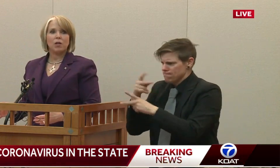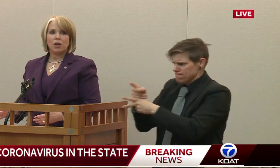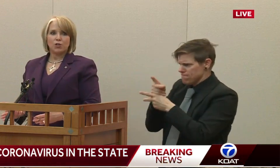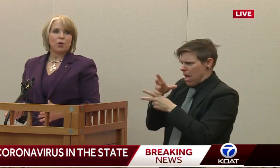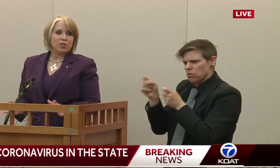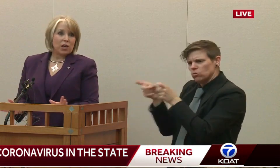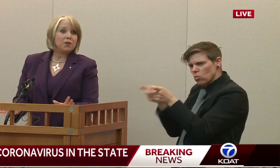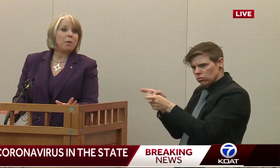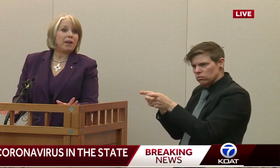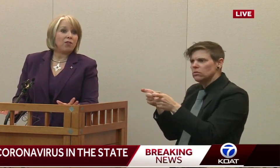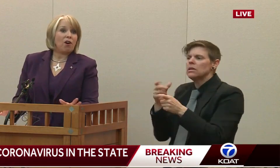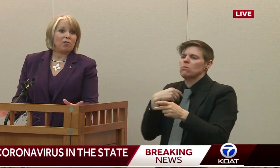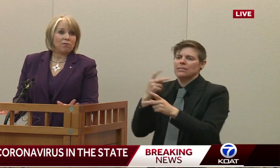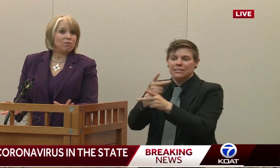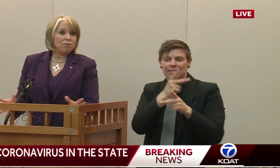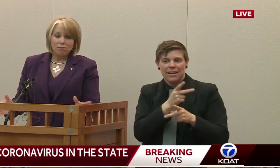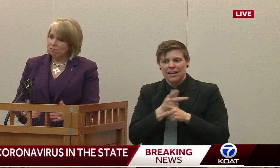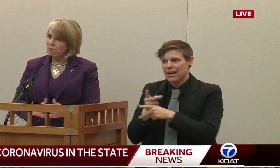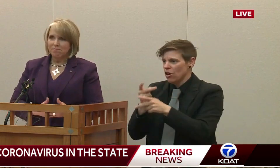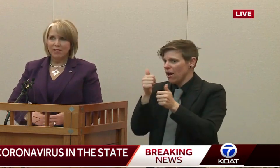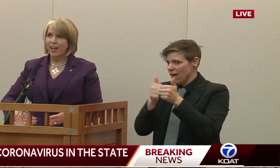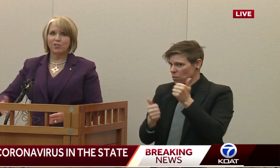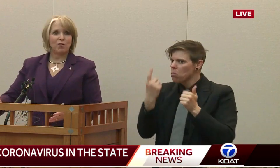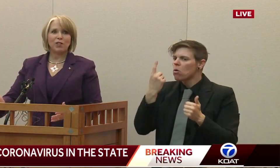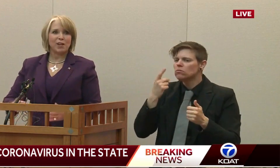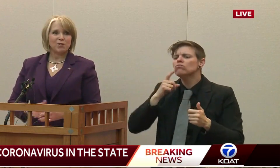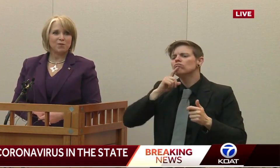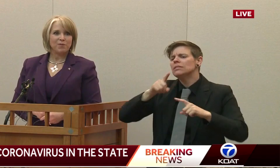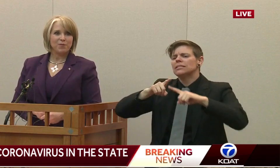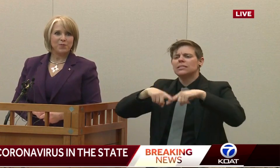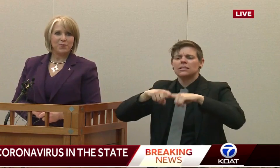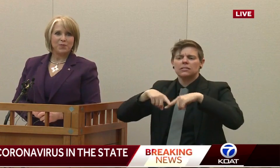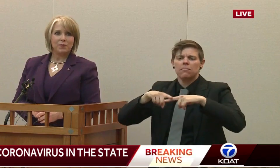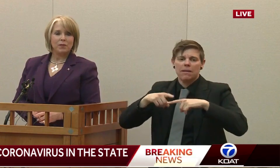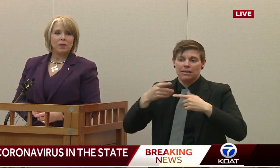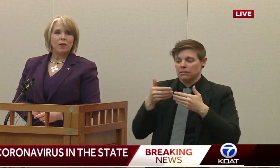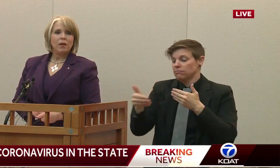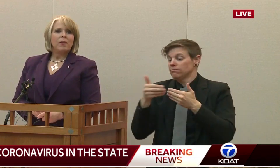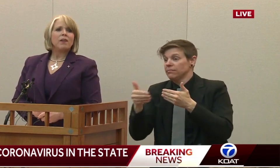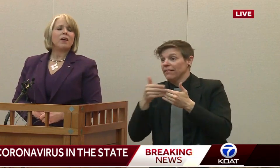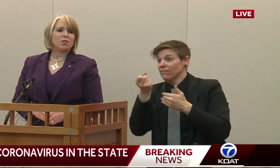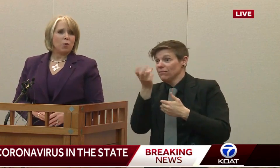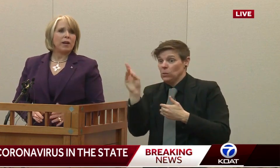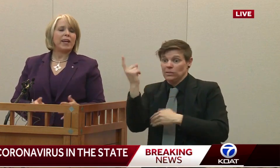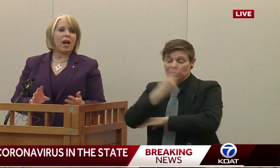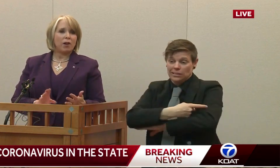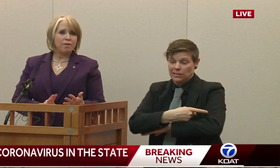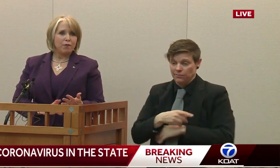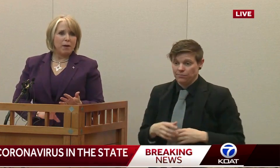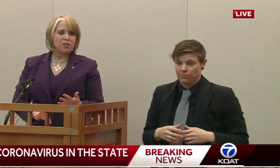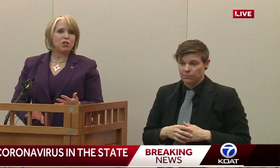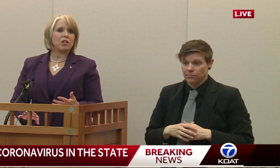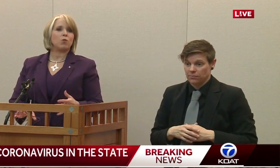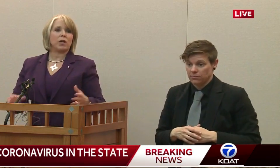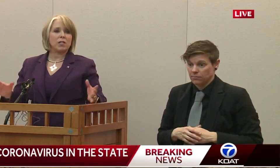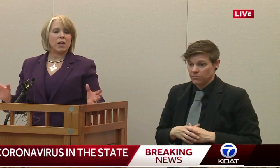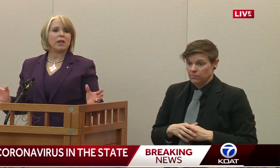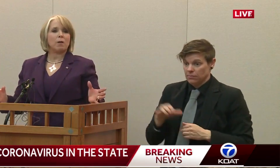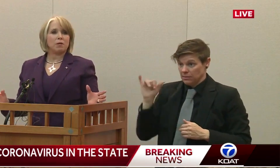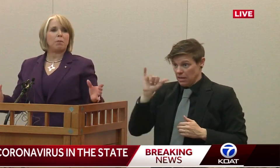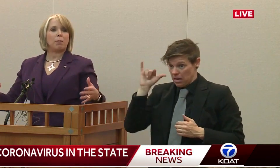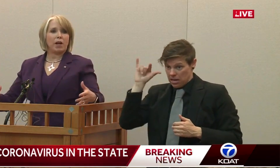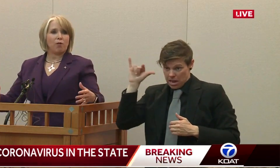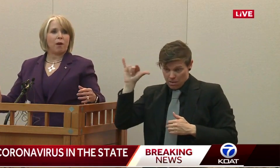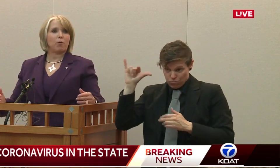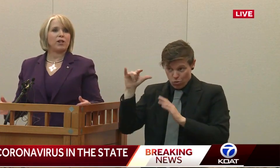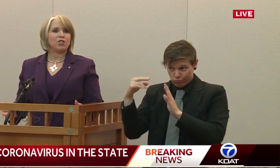Mexicans. So it's going to depend on the next several days. Can you say what the airport protocol is? Yeah, so we're getting out information. We're going to